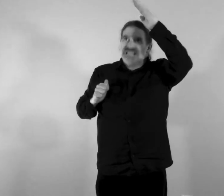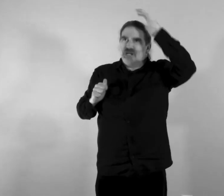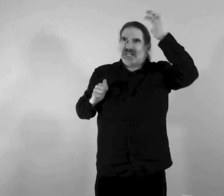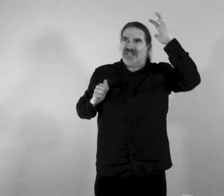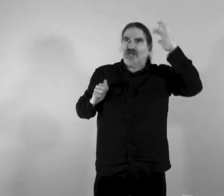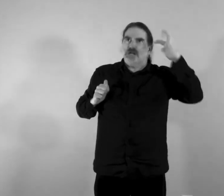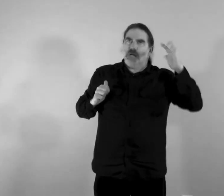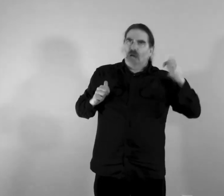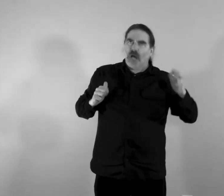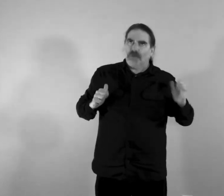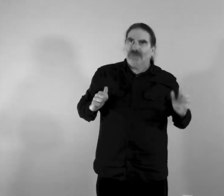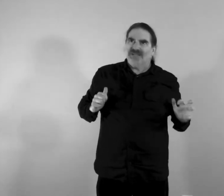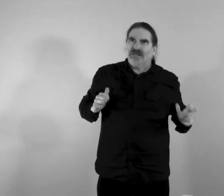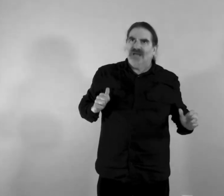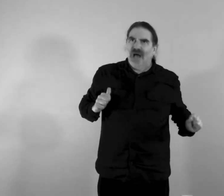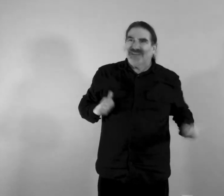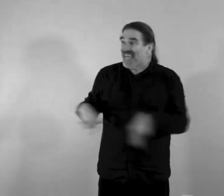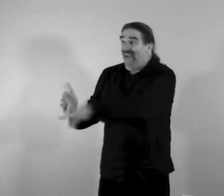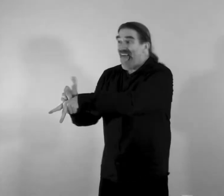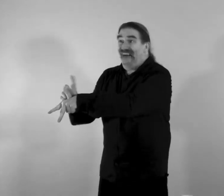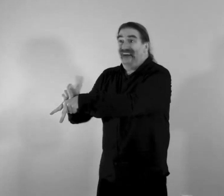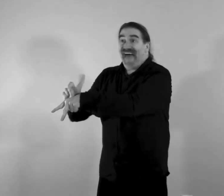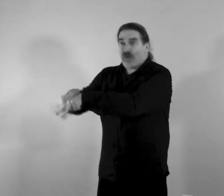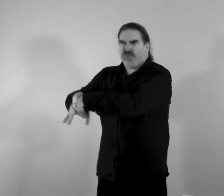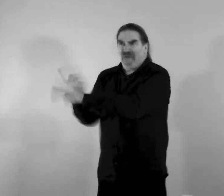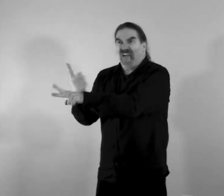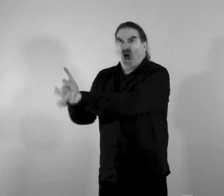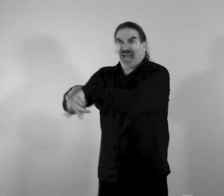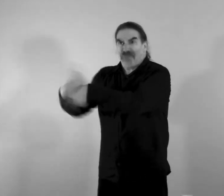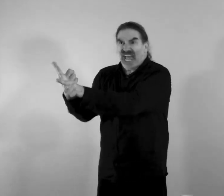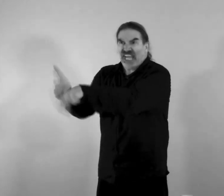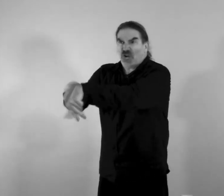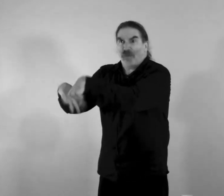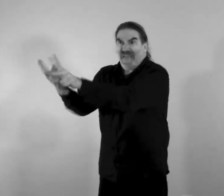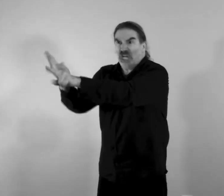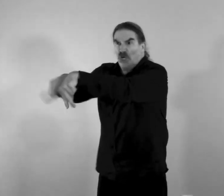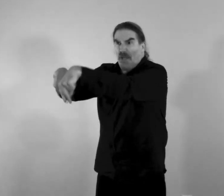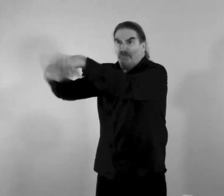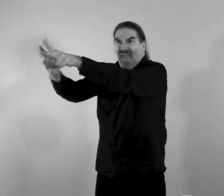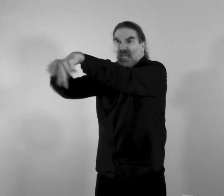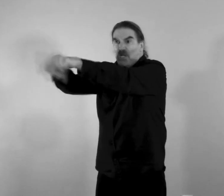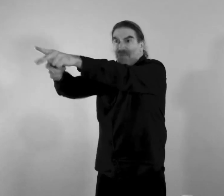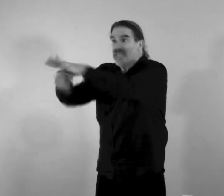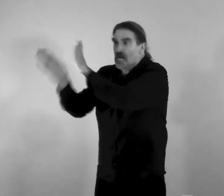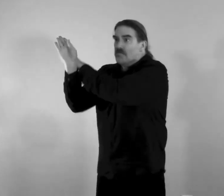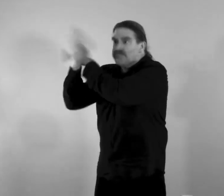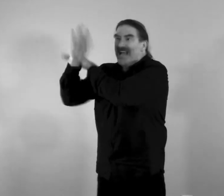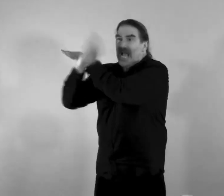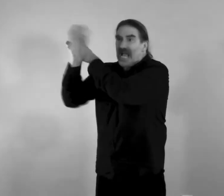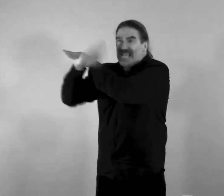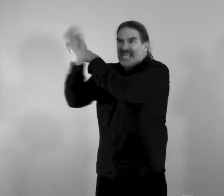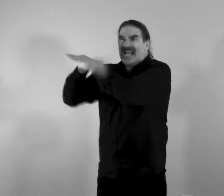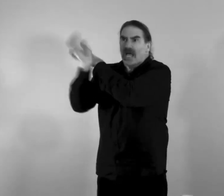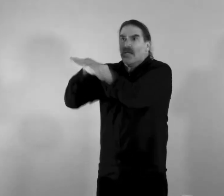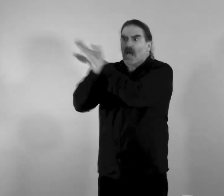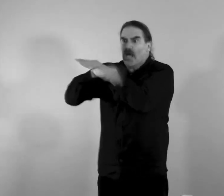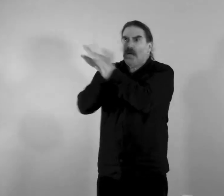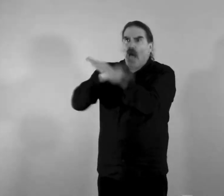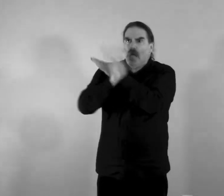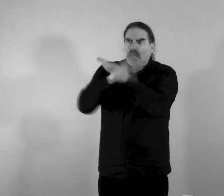the couple, an animal, and the bird, one of its wings, one, one